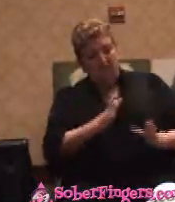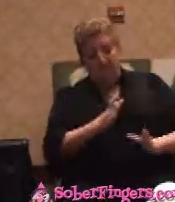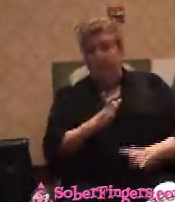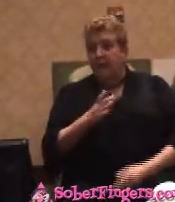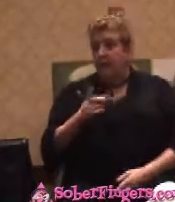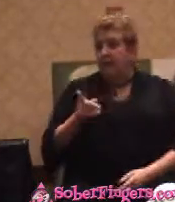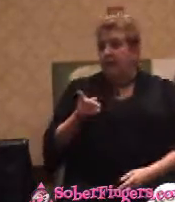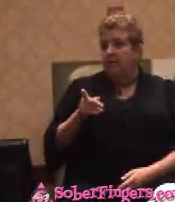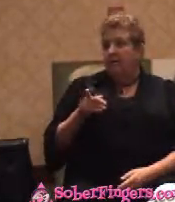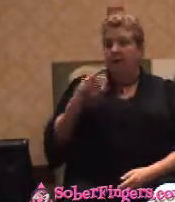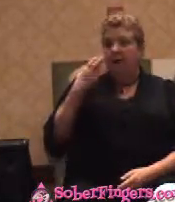don't know what you are or not.